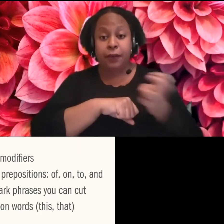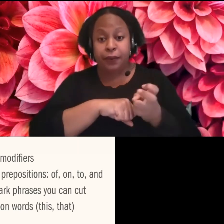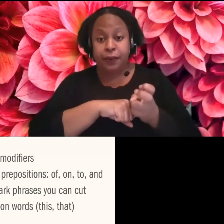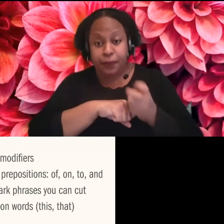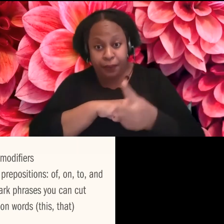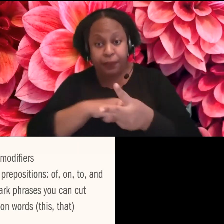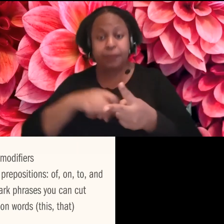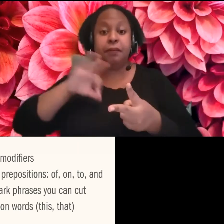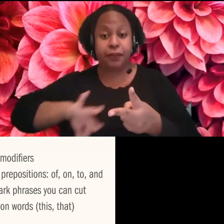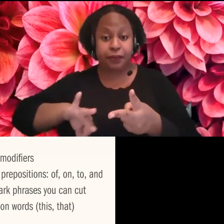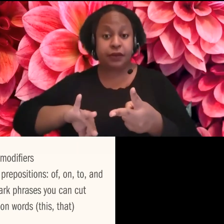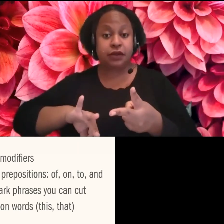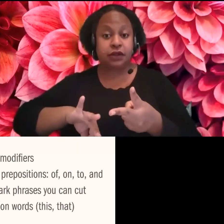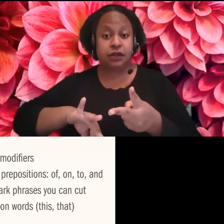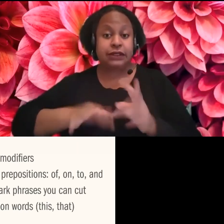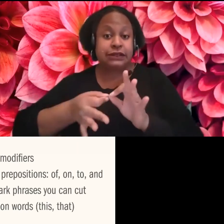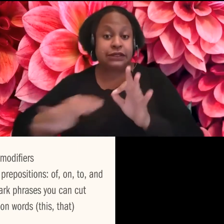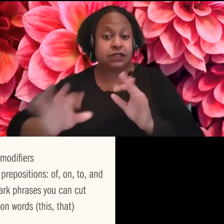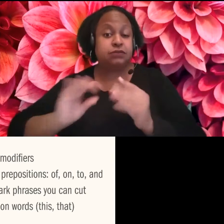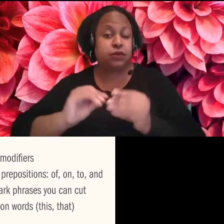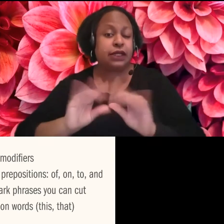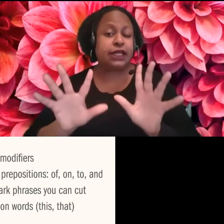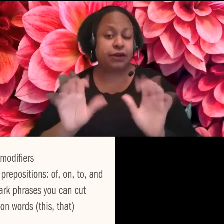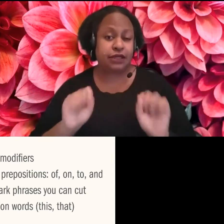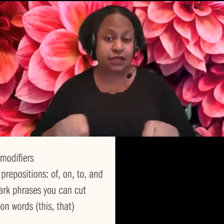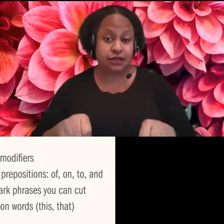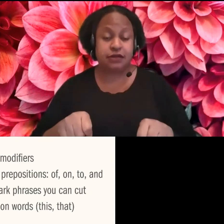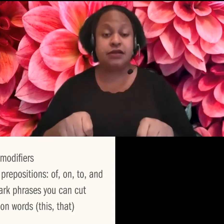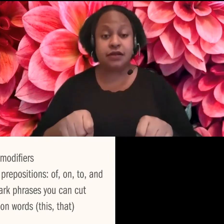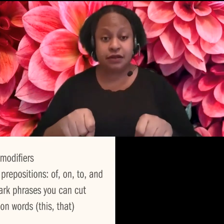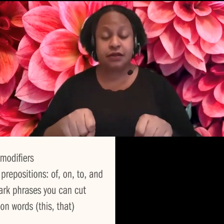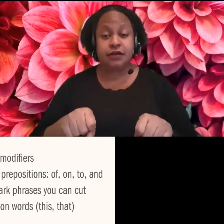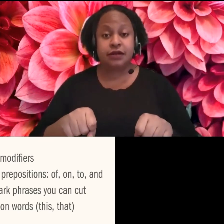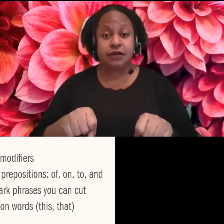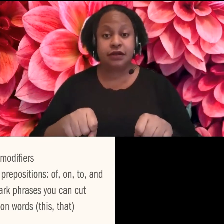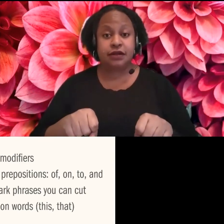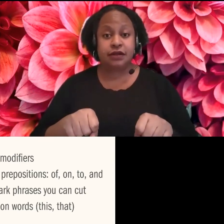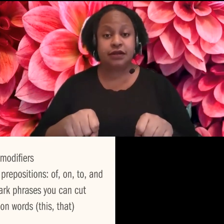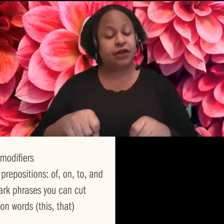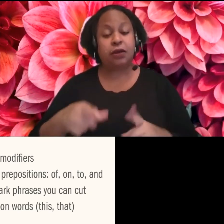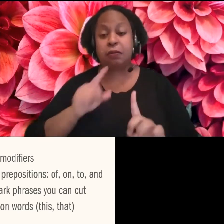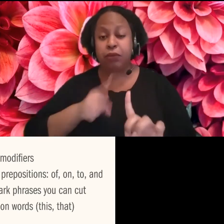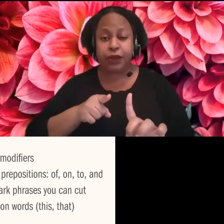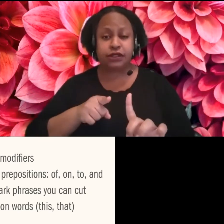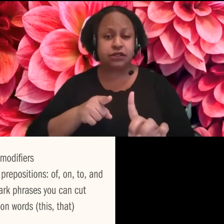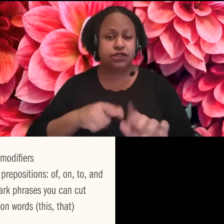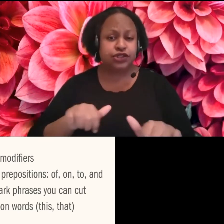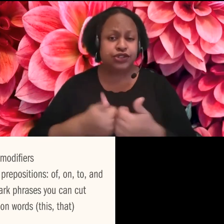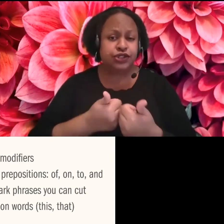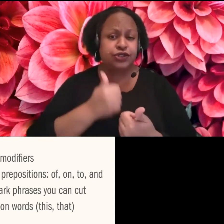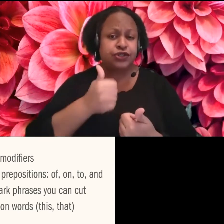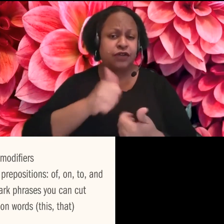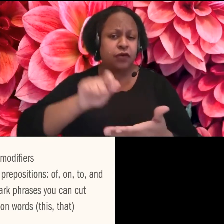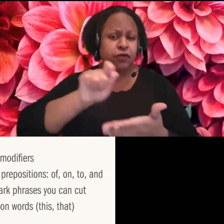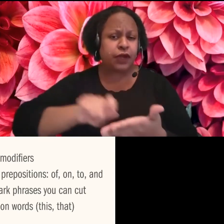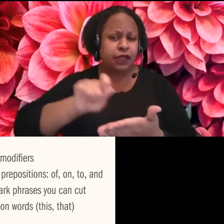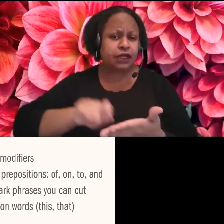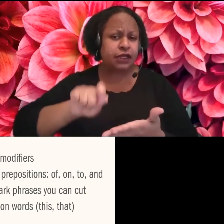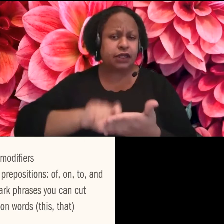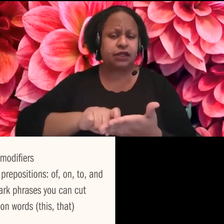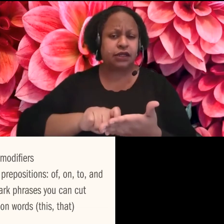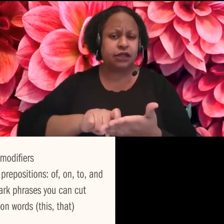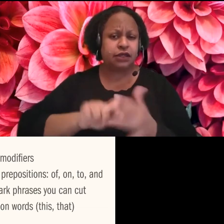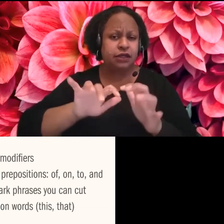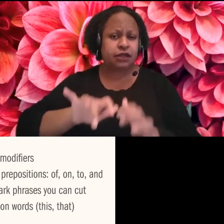I think the, the thought here is basically always question your writing and ask why you're using